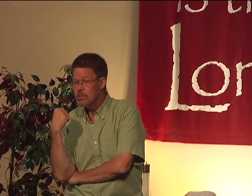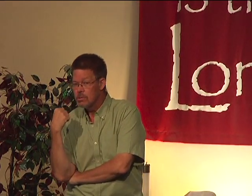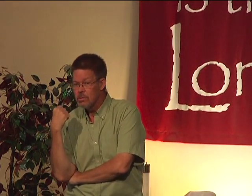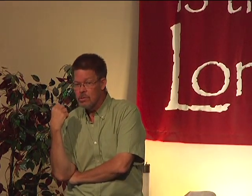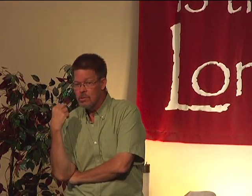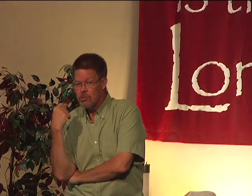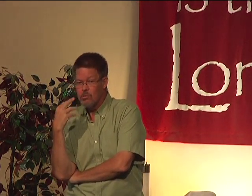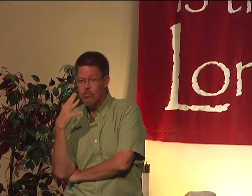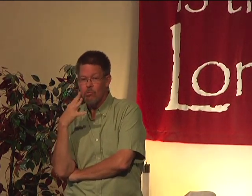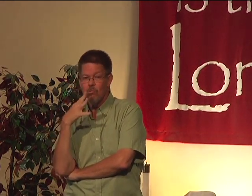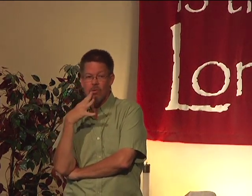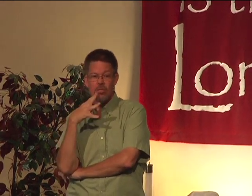In restaurants,